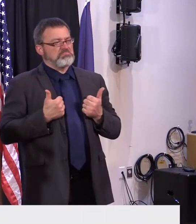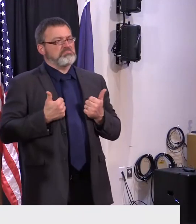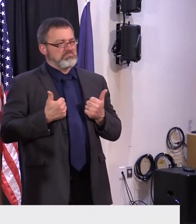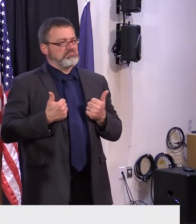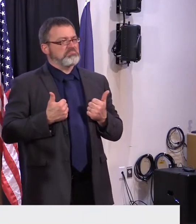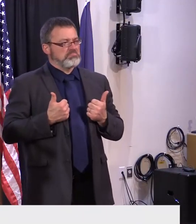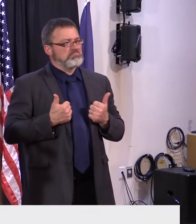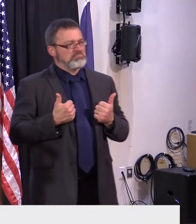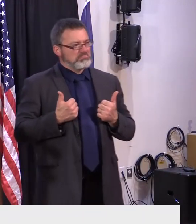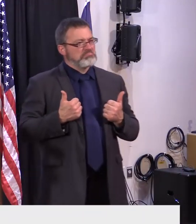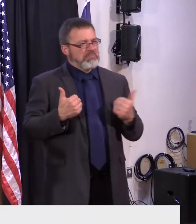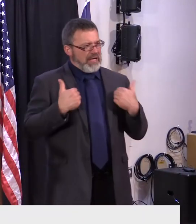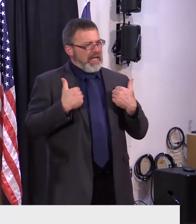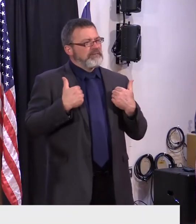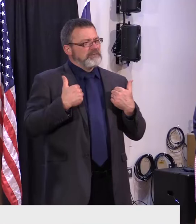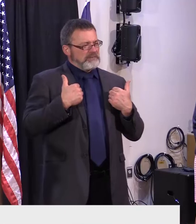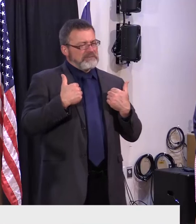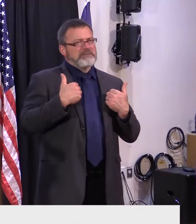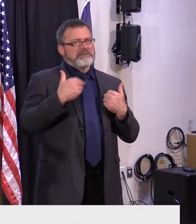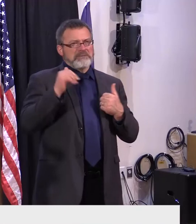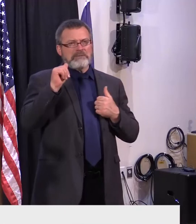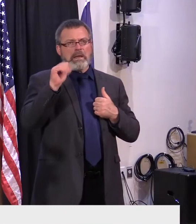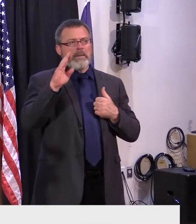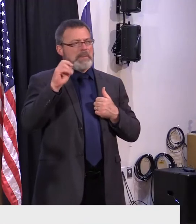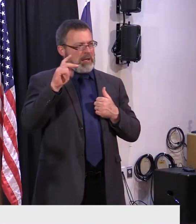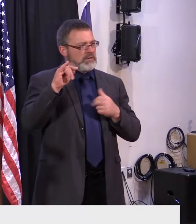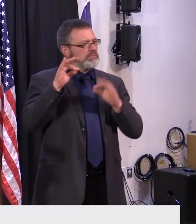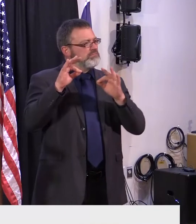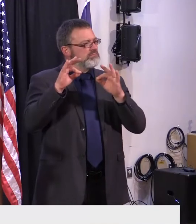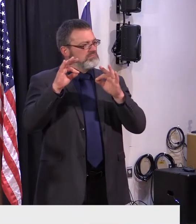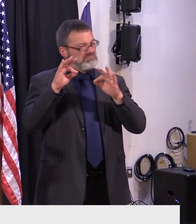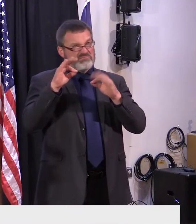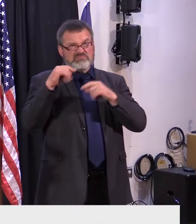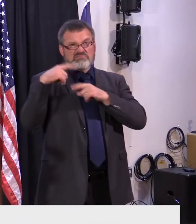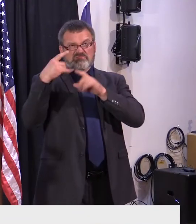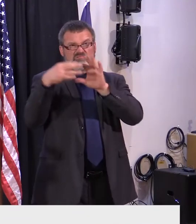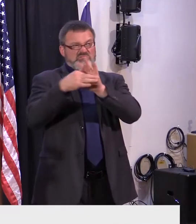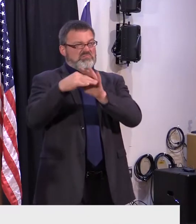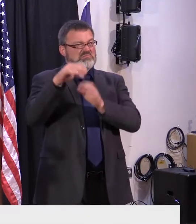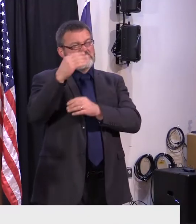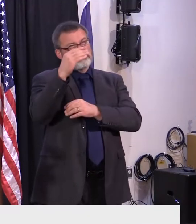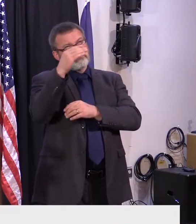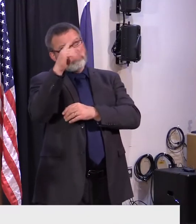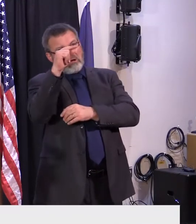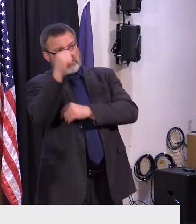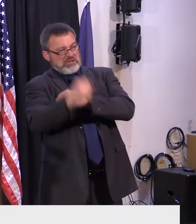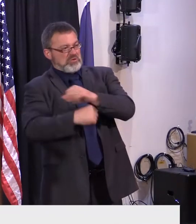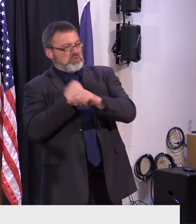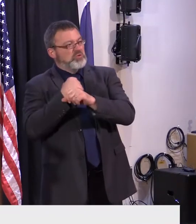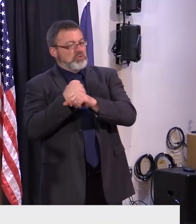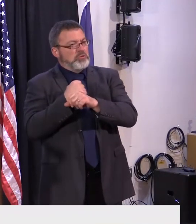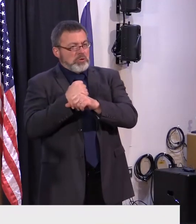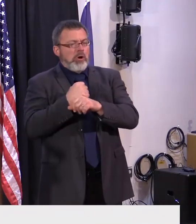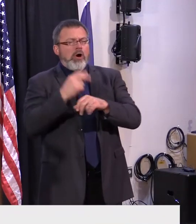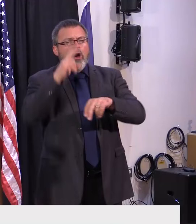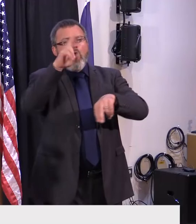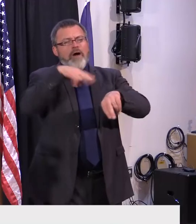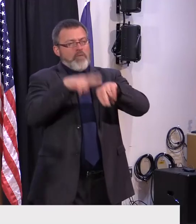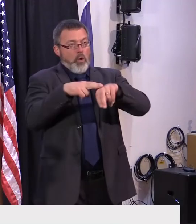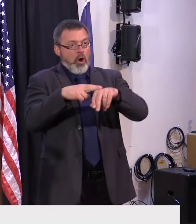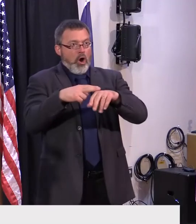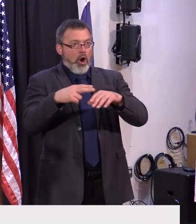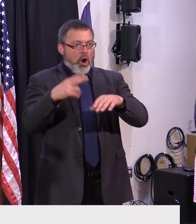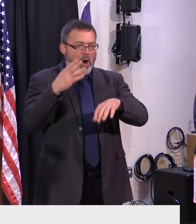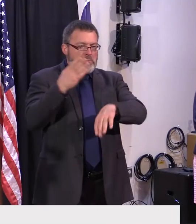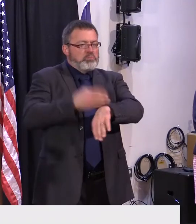throughout the last 15 or 20 years we've made steps in the right direction and and i think we just need